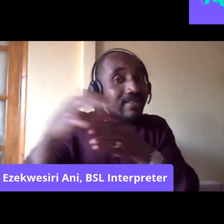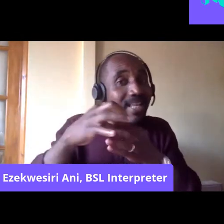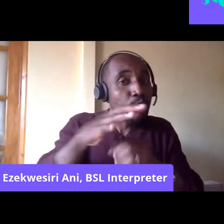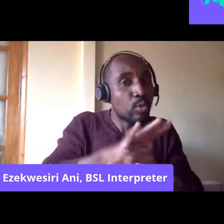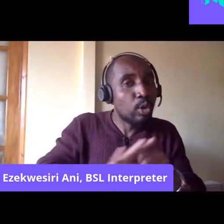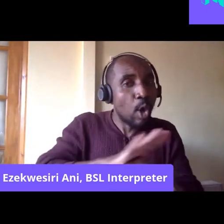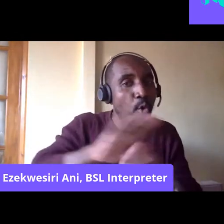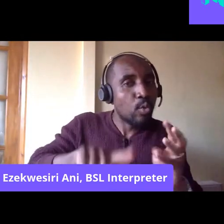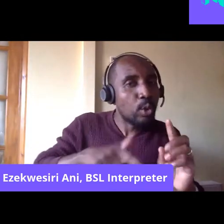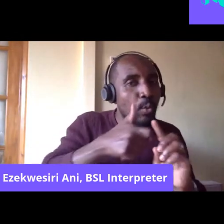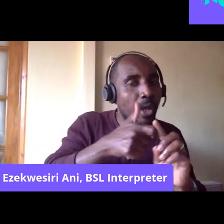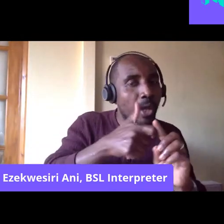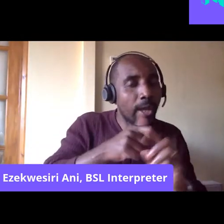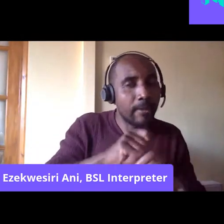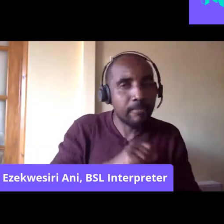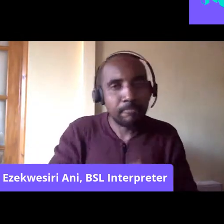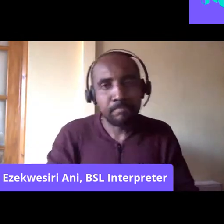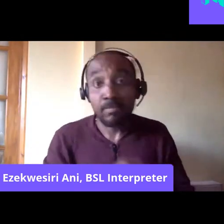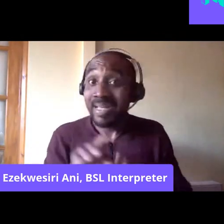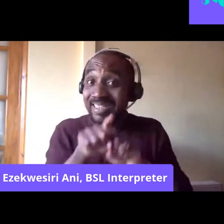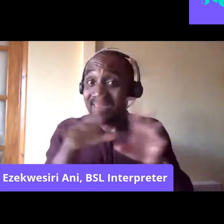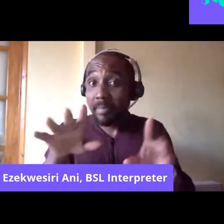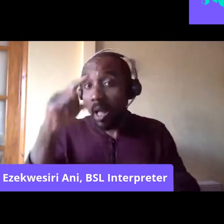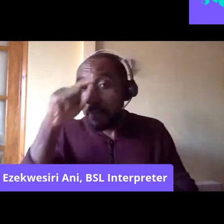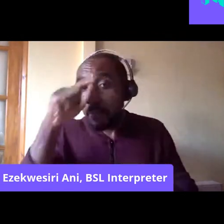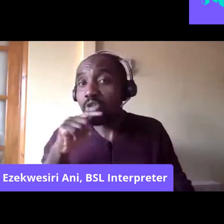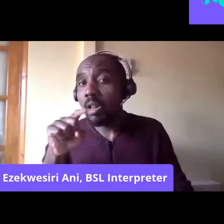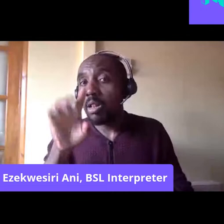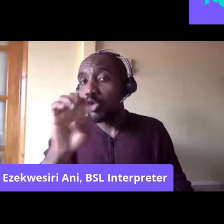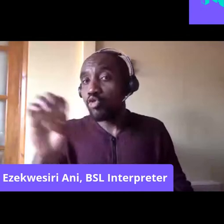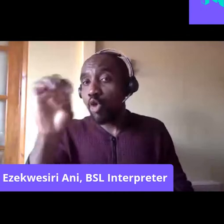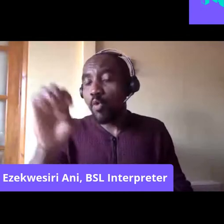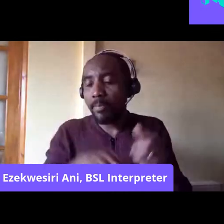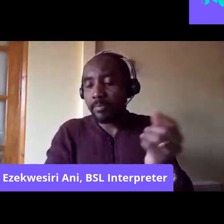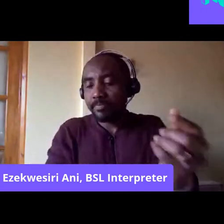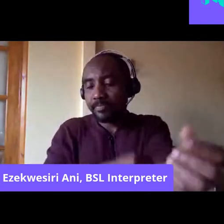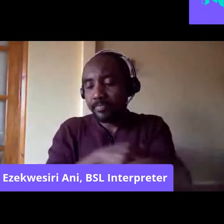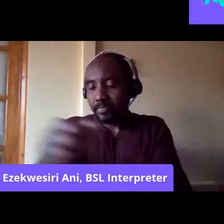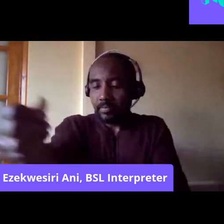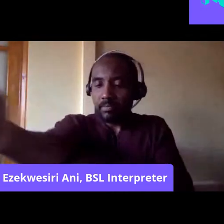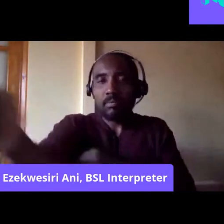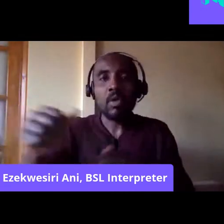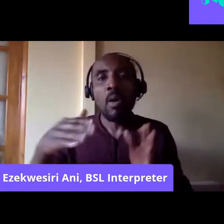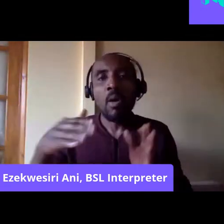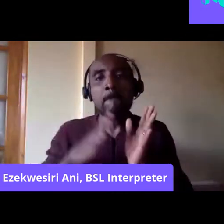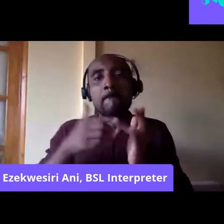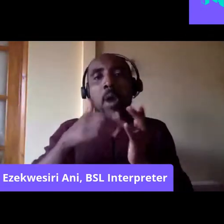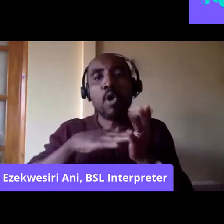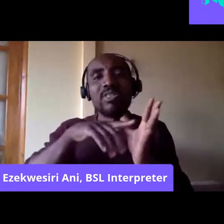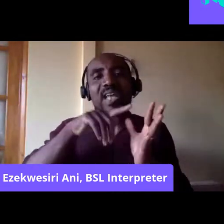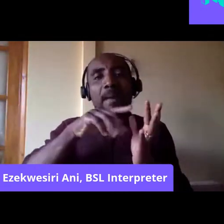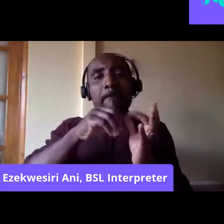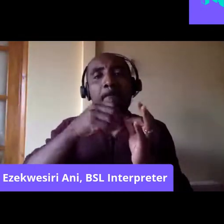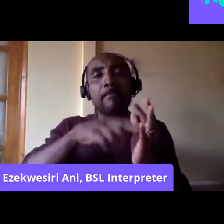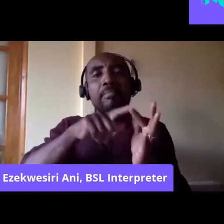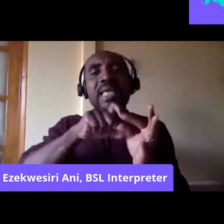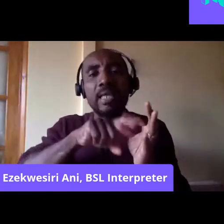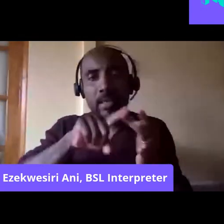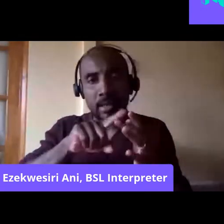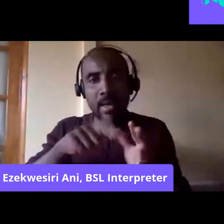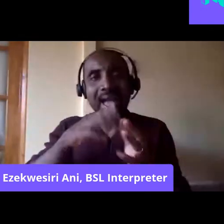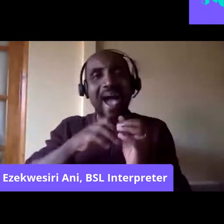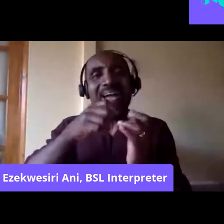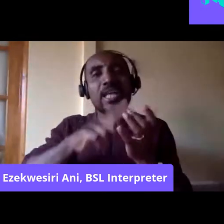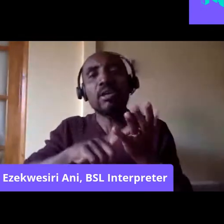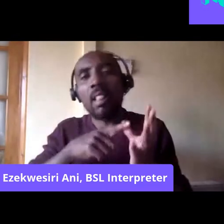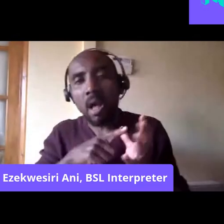There was a similar dynamic that happened in Portugal, where some of the first leaders of the liberation struggles of Mozambique and Angola and Cape Verde and Guinea-Bissau